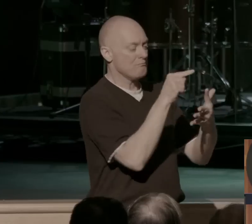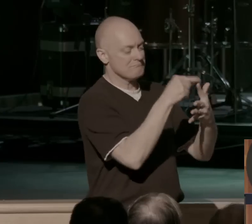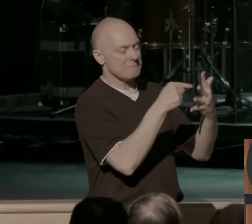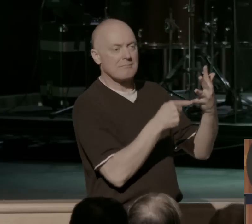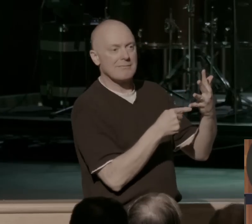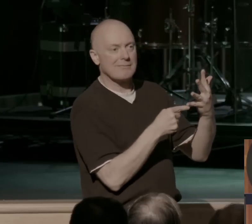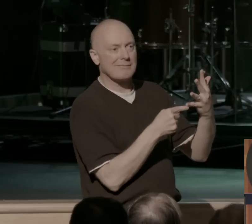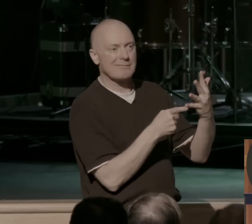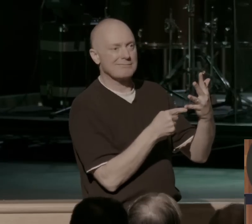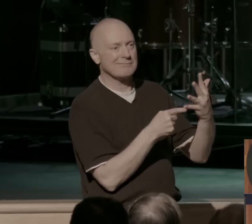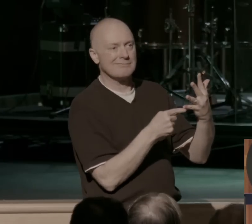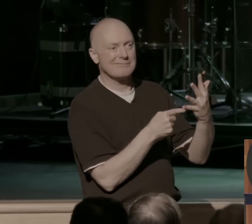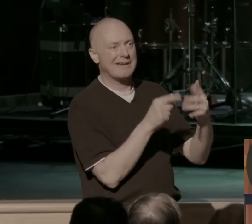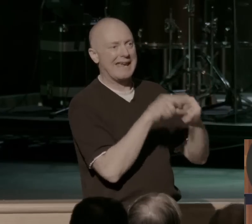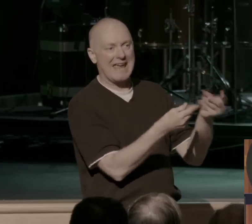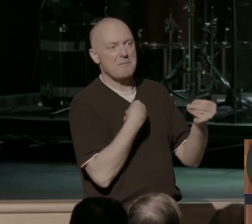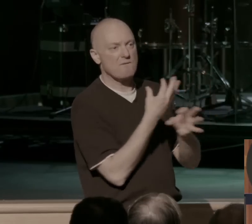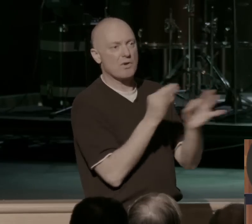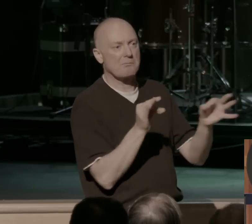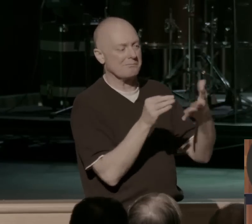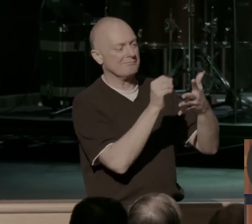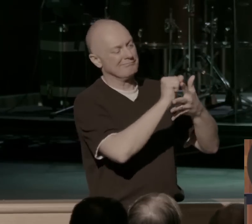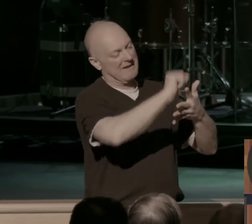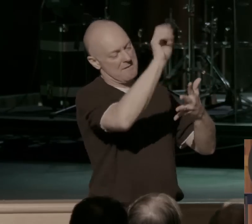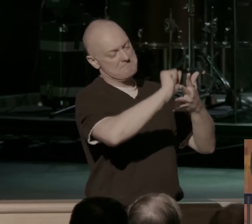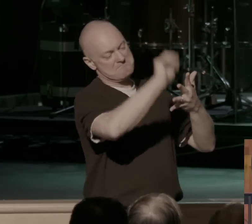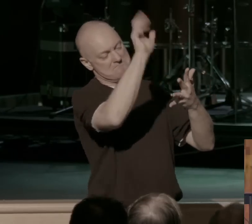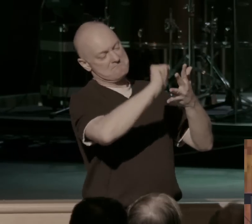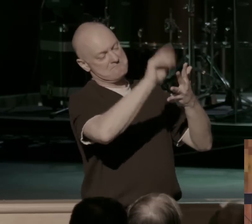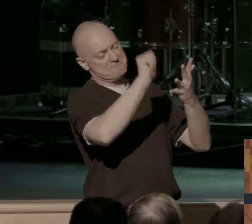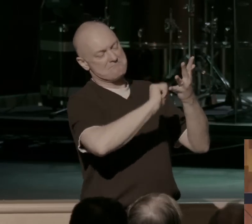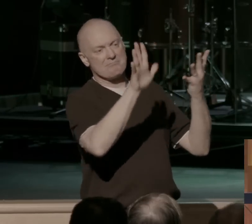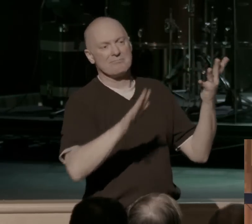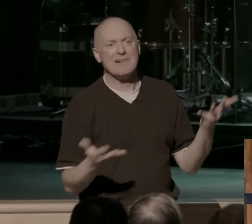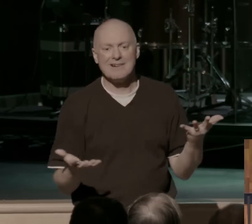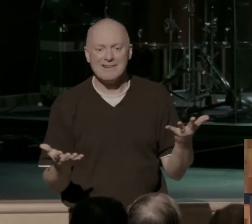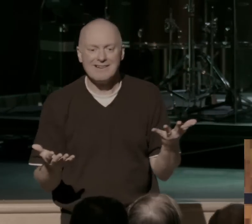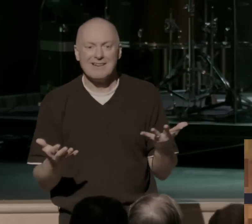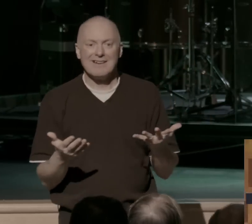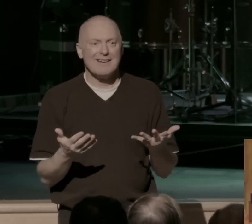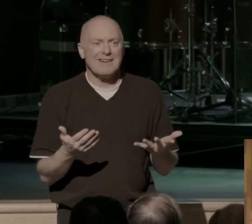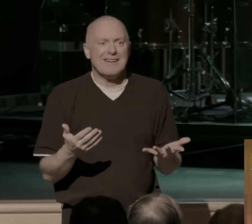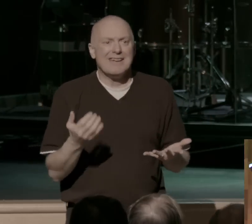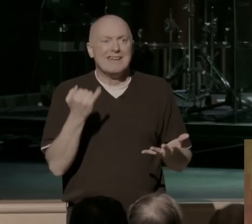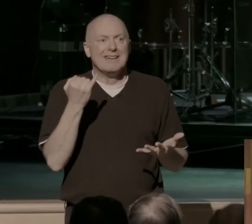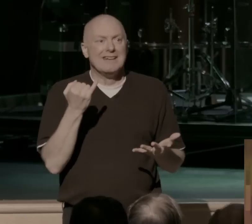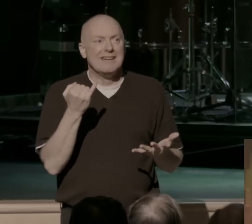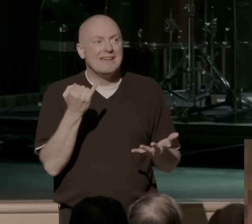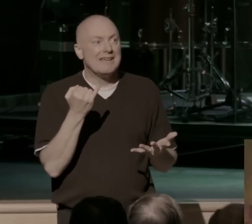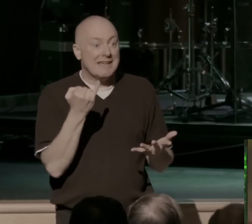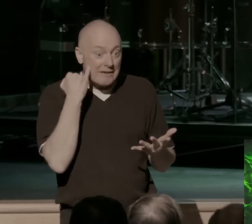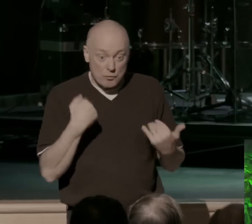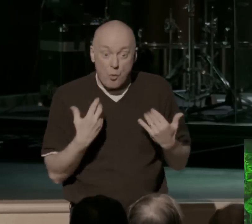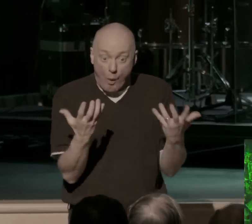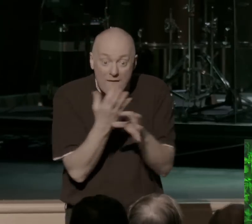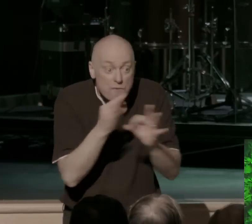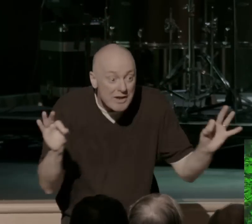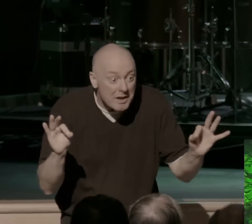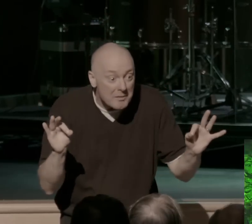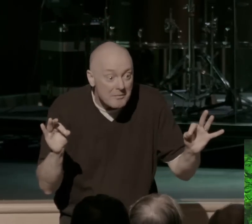You recognize that they can't deliver. They can't actually set you free, because for something to actually bring freedom, it has to actually deliver